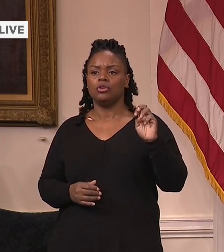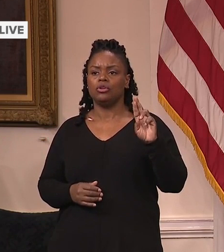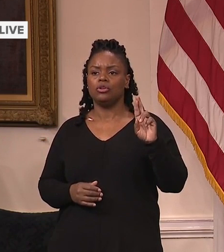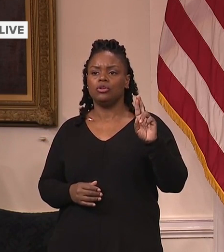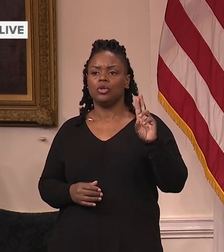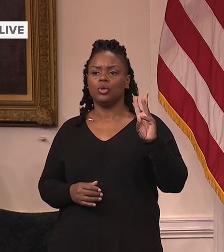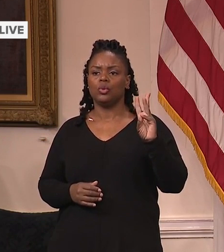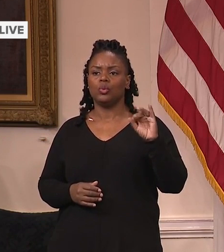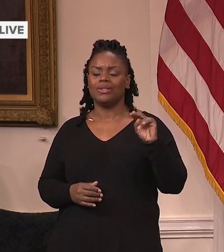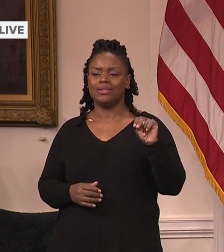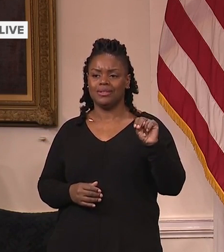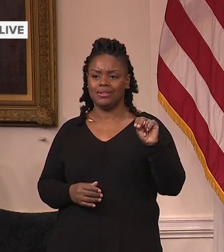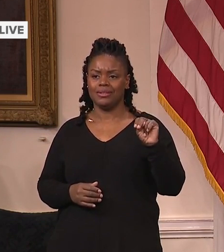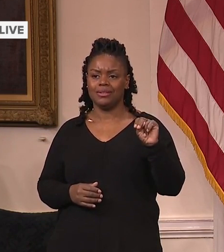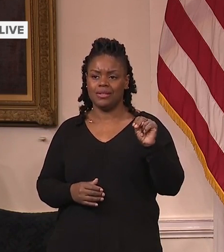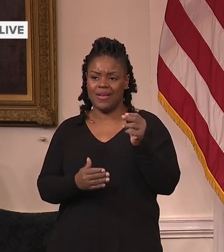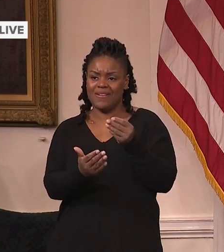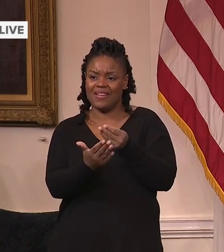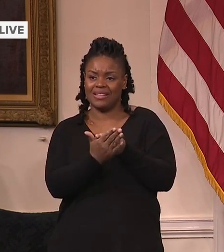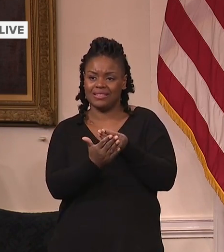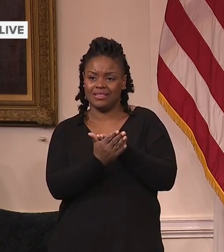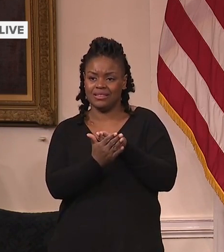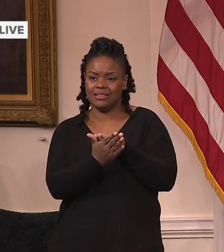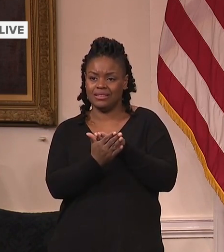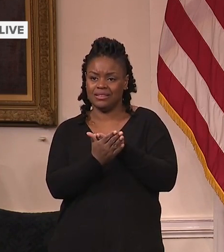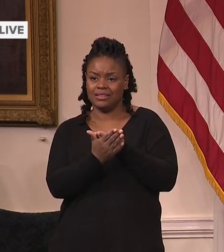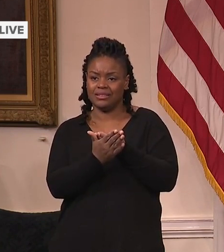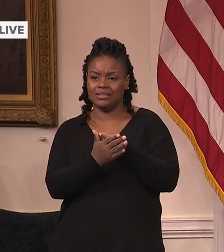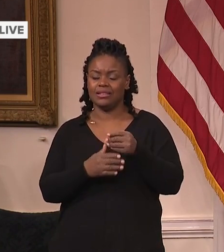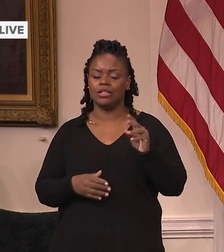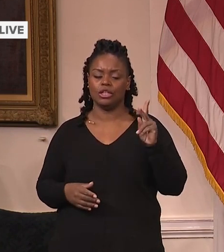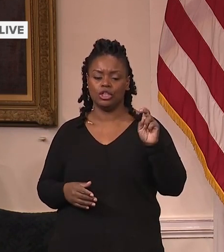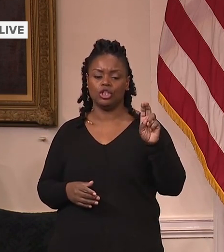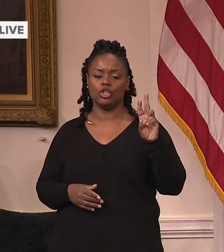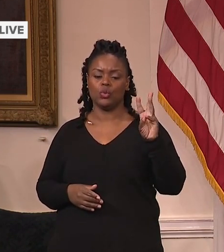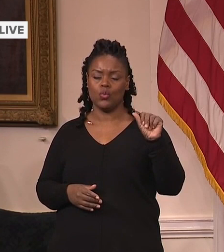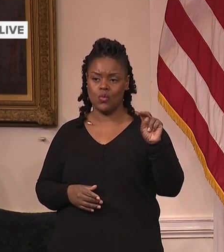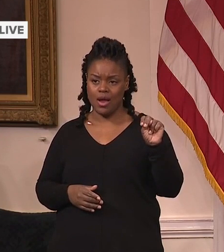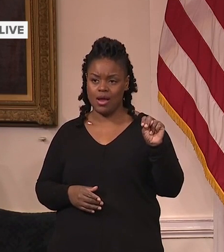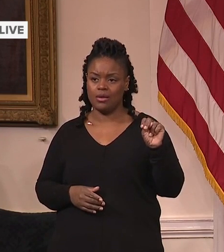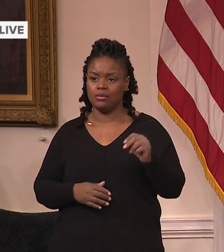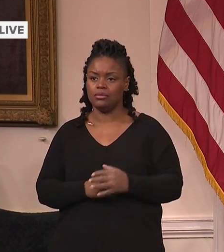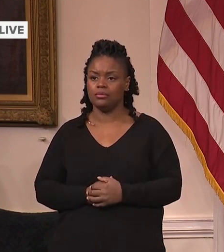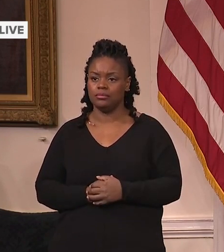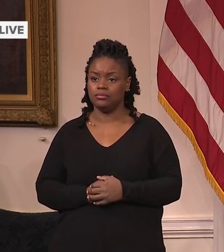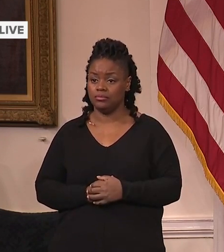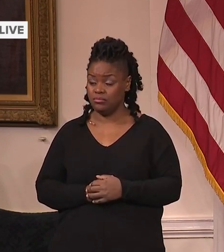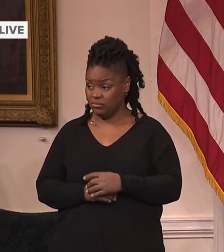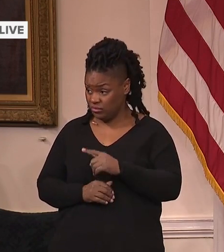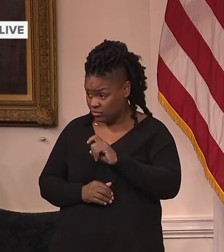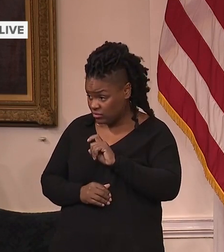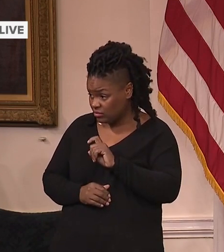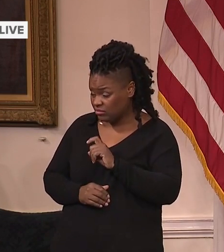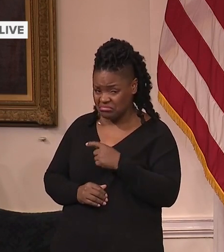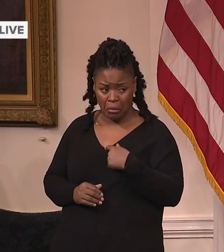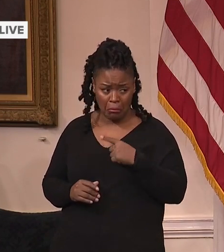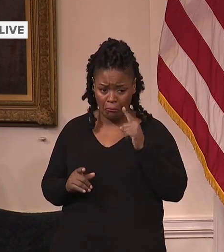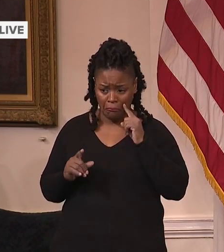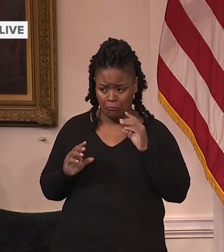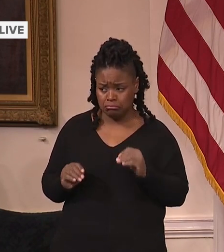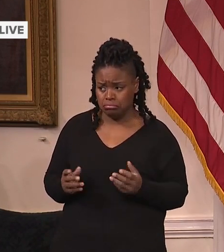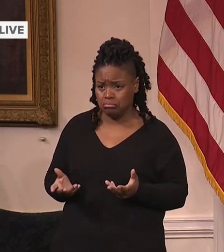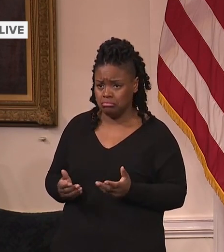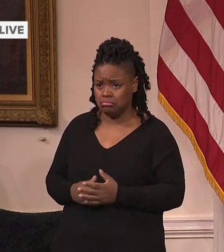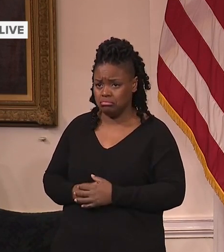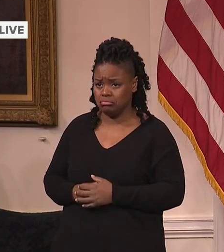I haven't heard any promise about that. I would find it shocking if they would even really seriously consider overriding